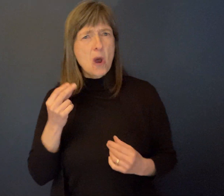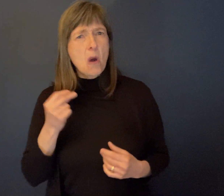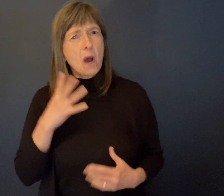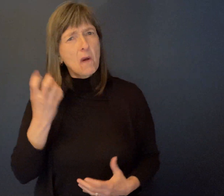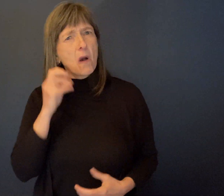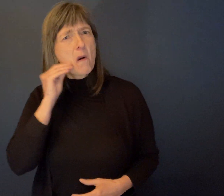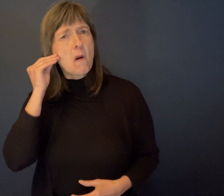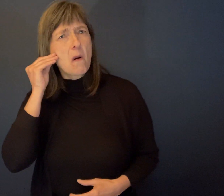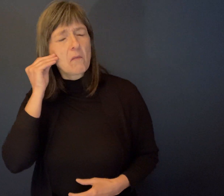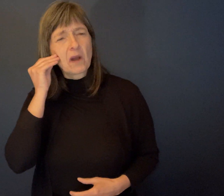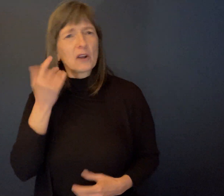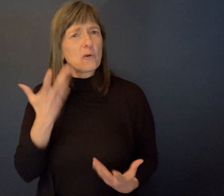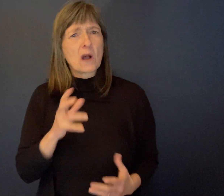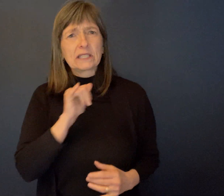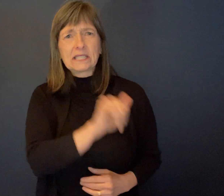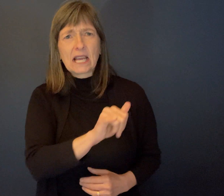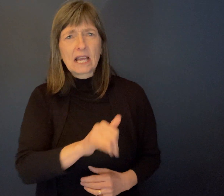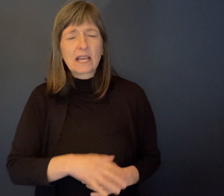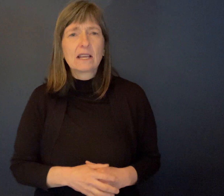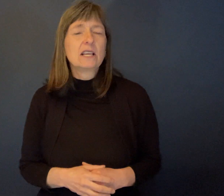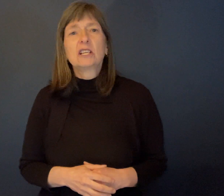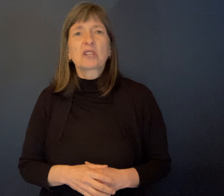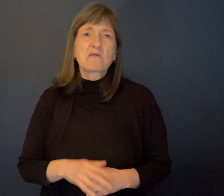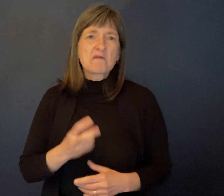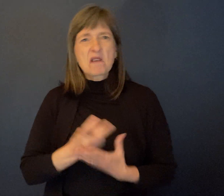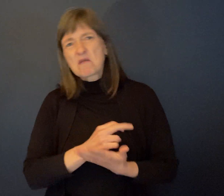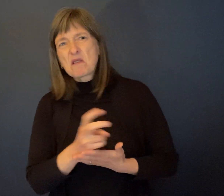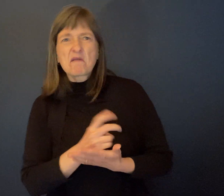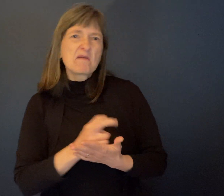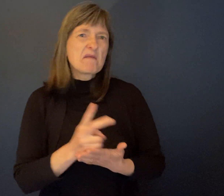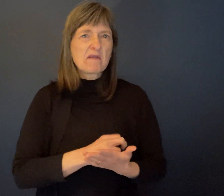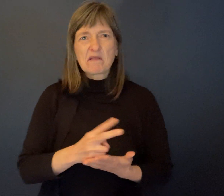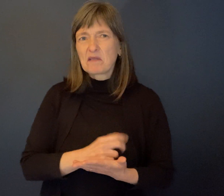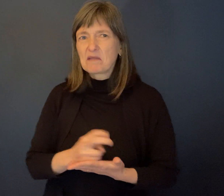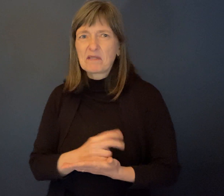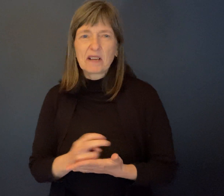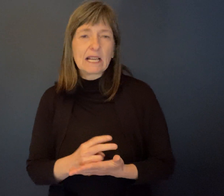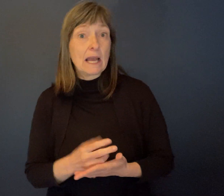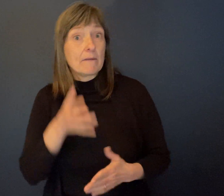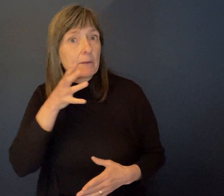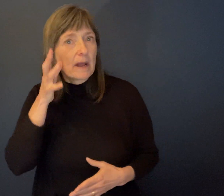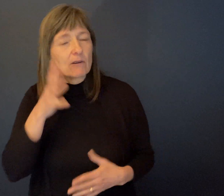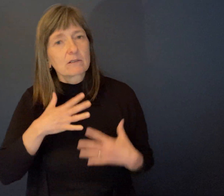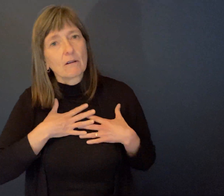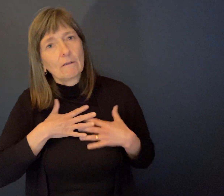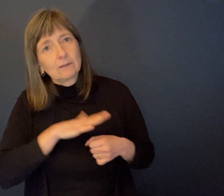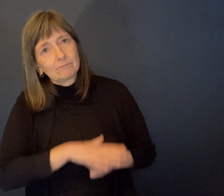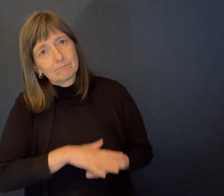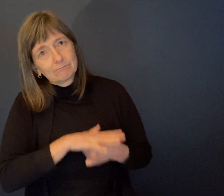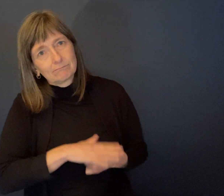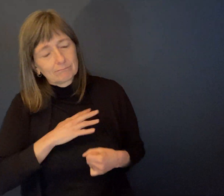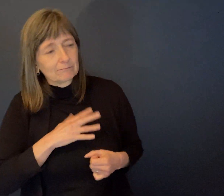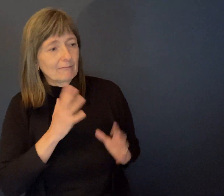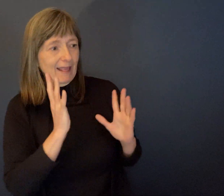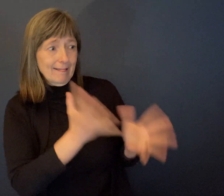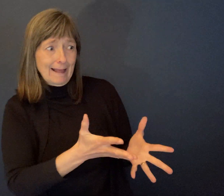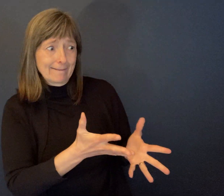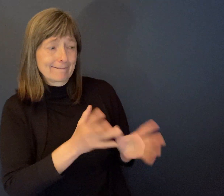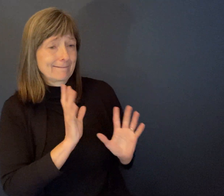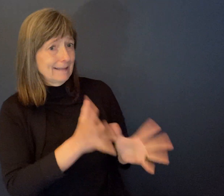home. So we kick up a fuss. And of course, it's so hard on the parents watching, just leaving their child behind and she's